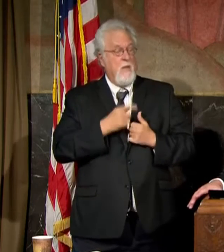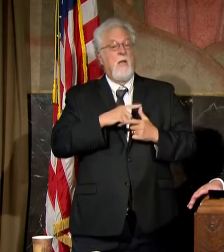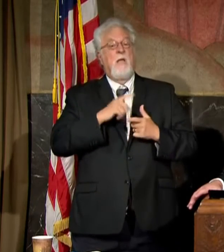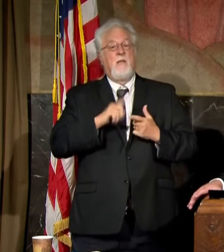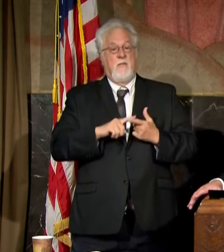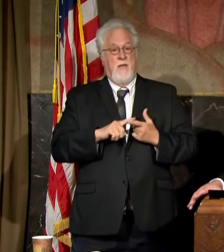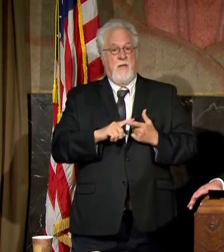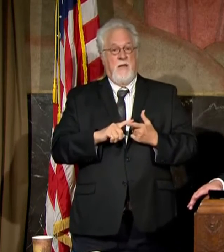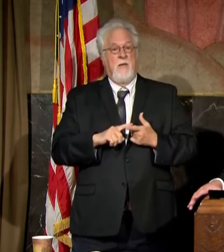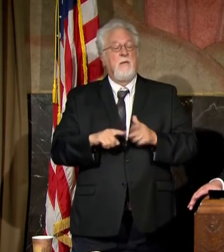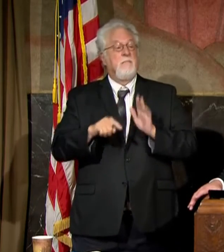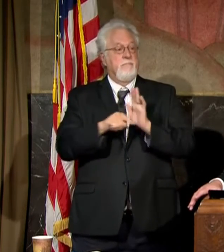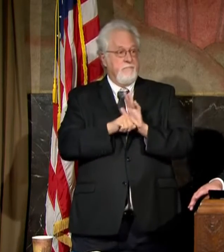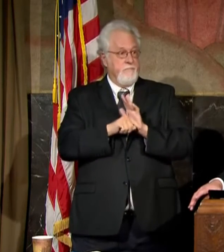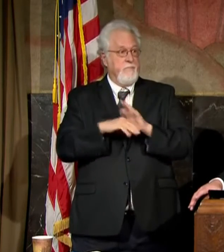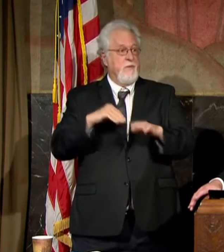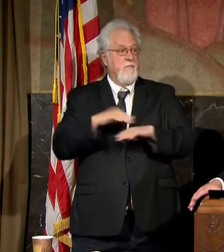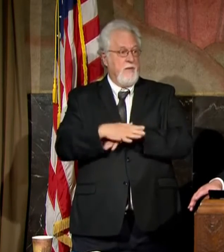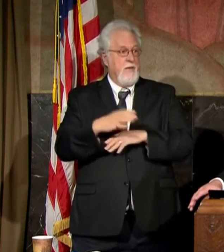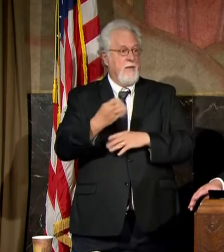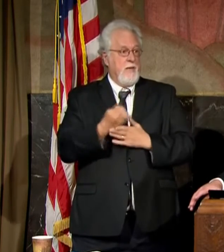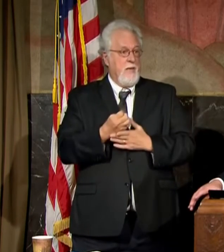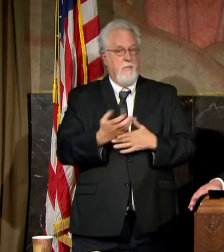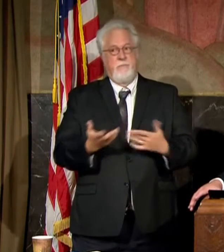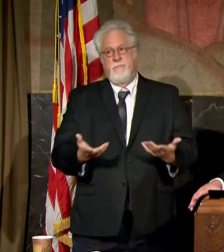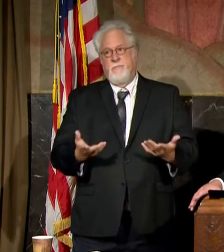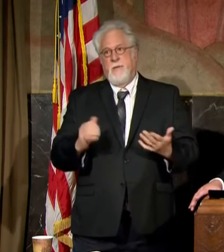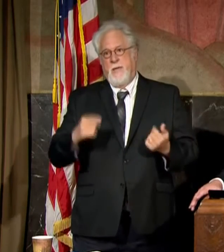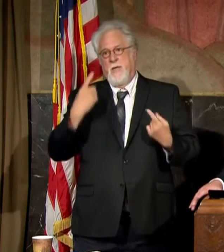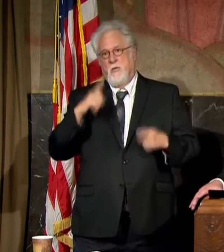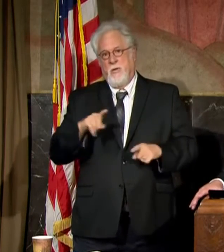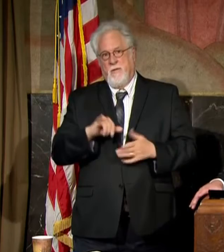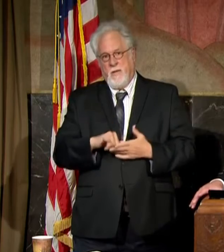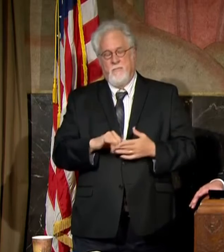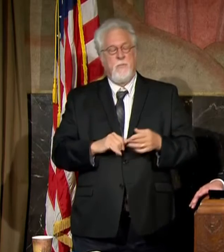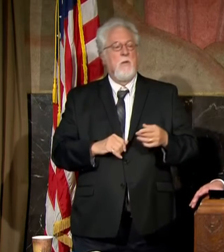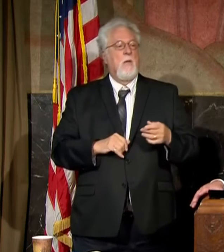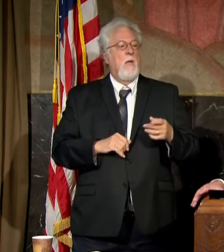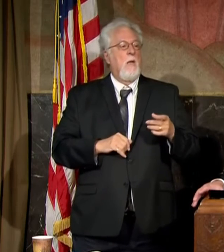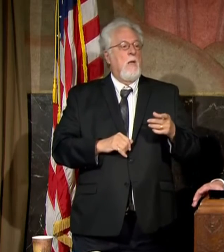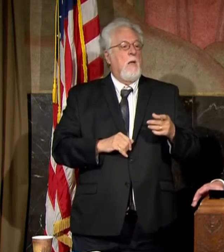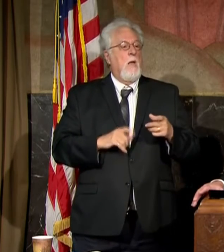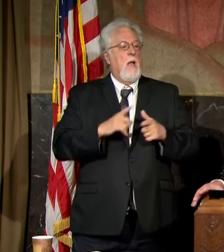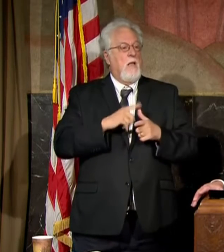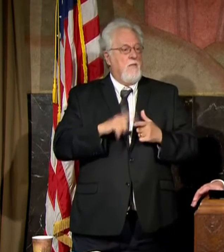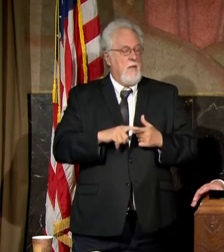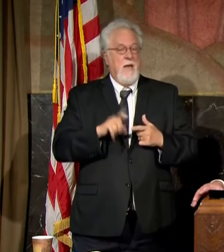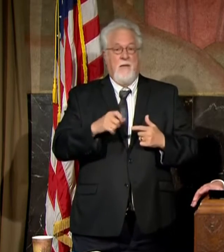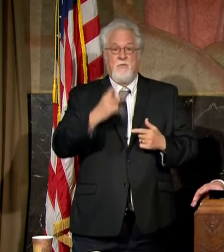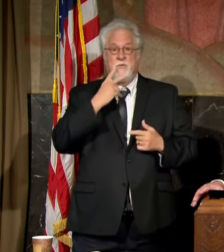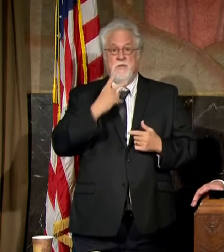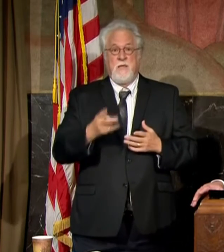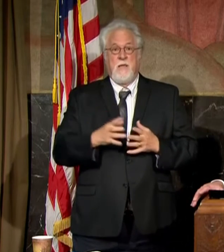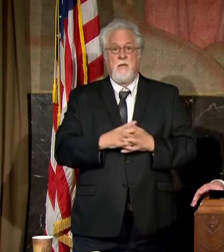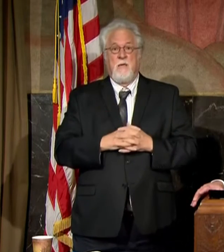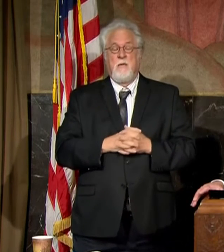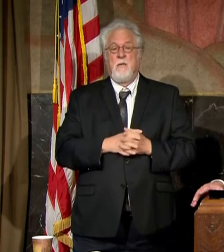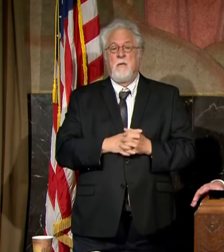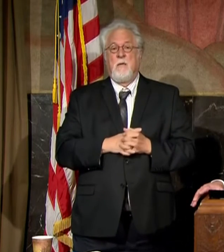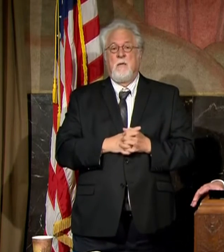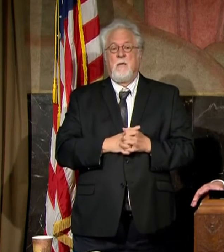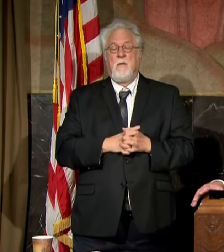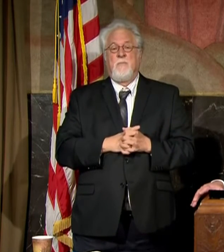adversely impact the economy. I think we can all agree on that. And then we have to see what those